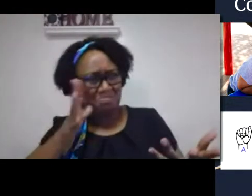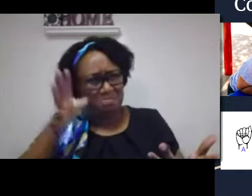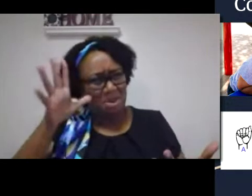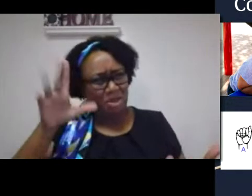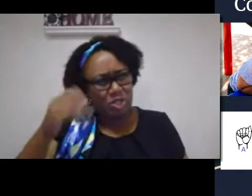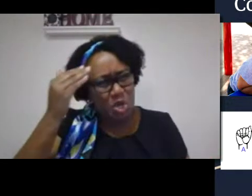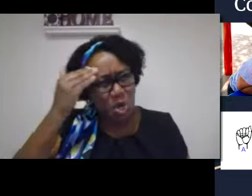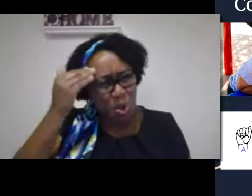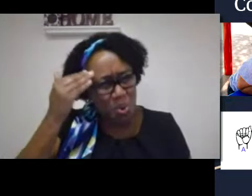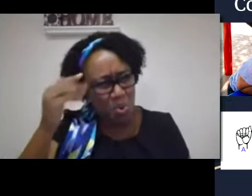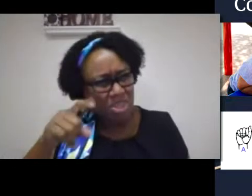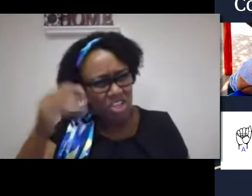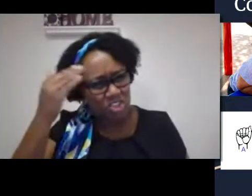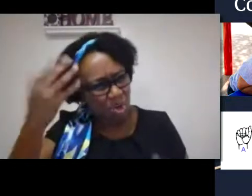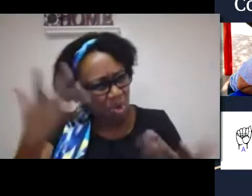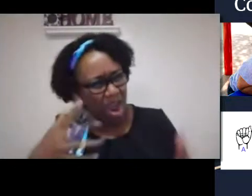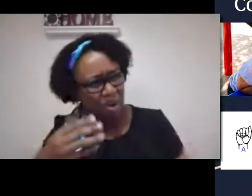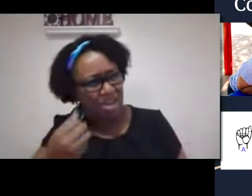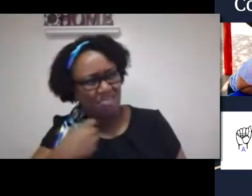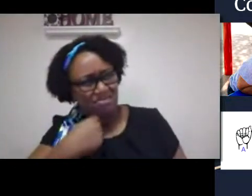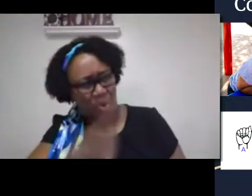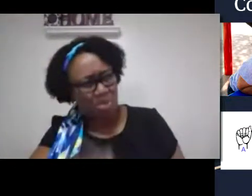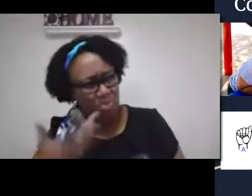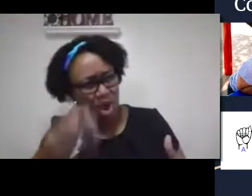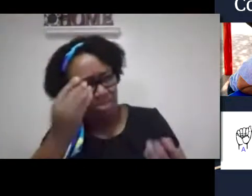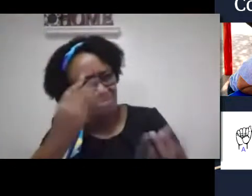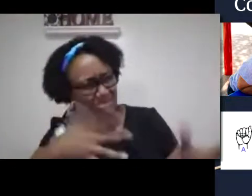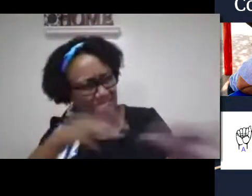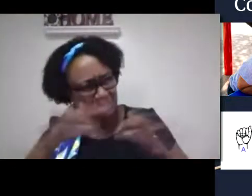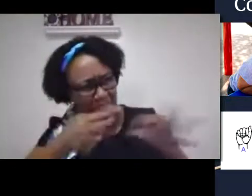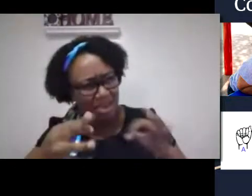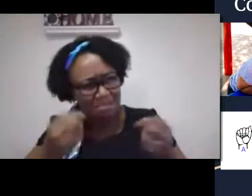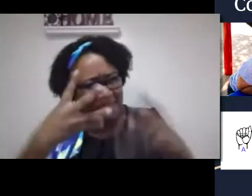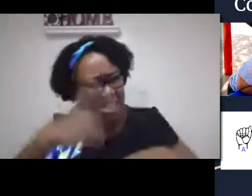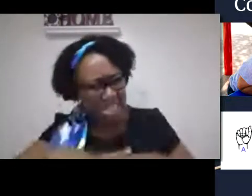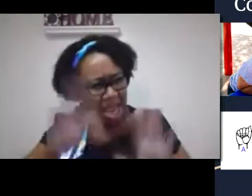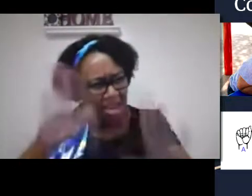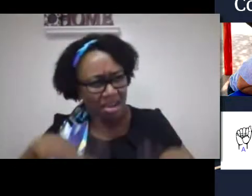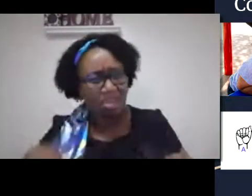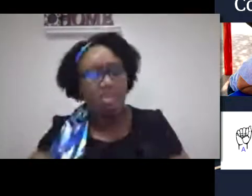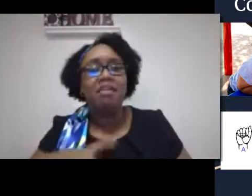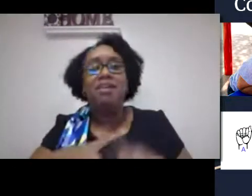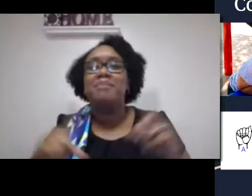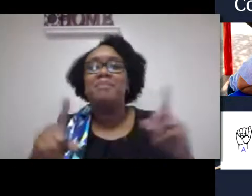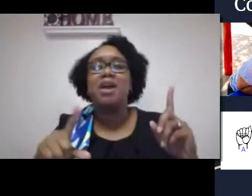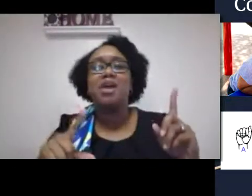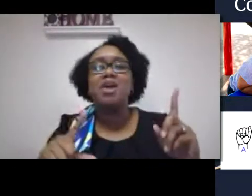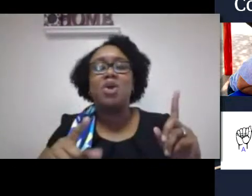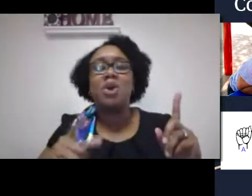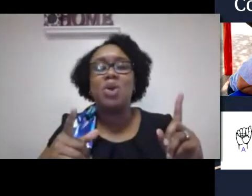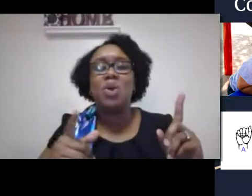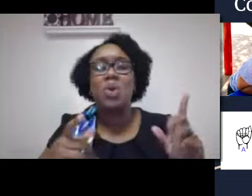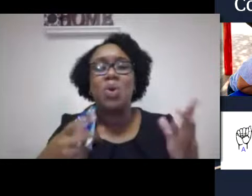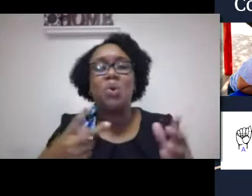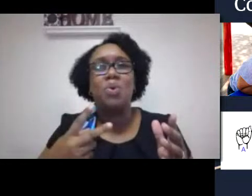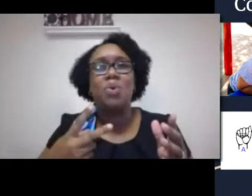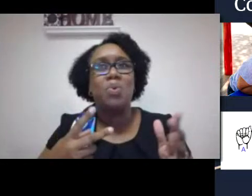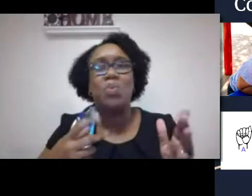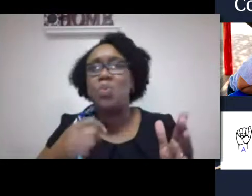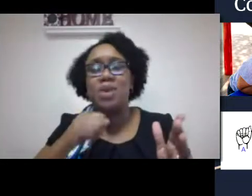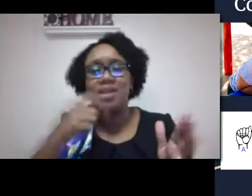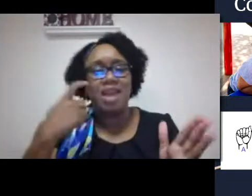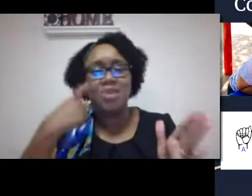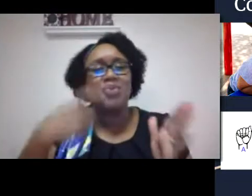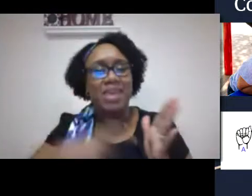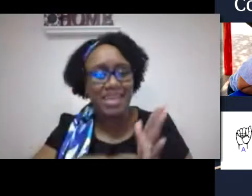I think that's tough. Because as audiologists, sometimes audiologists think, whoa, I told the parents plenty of times they should